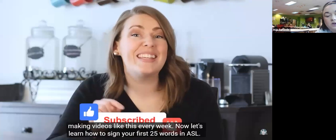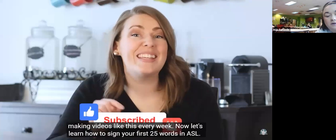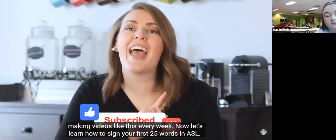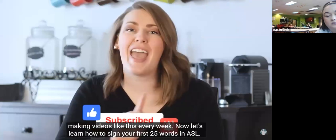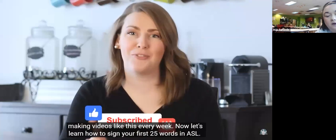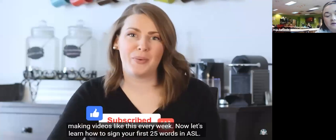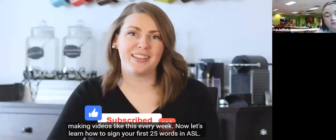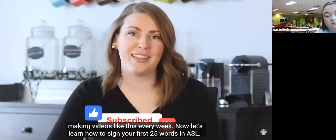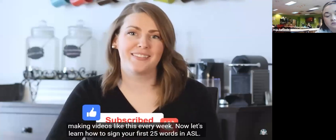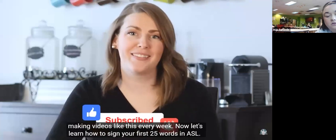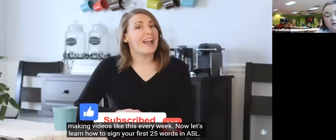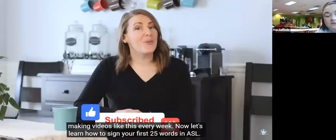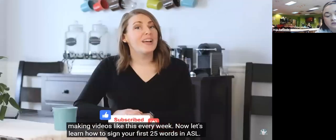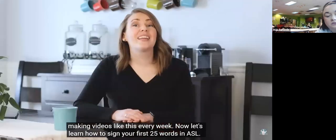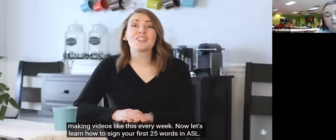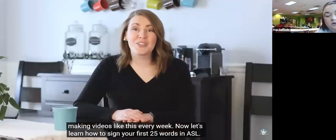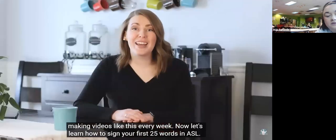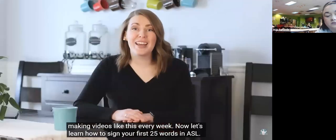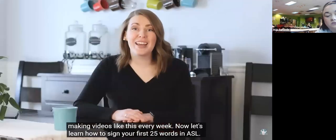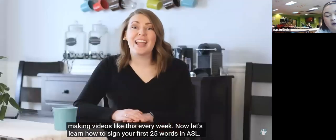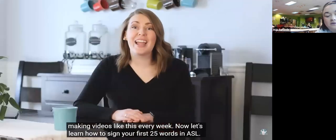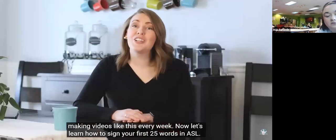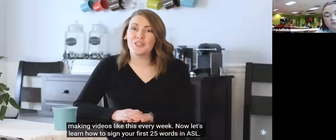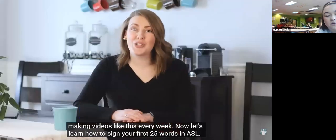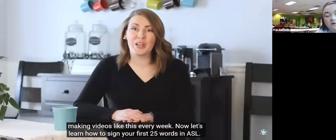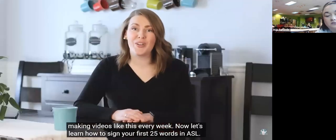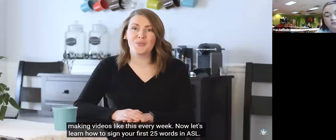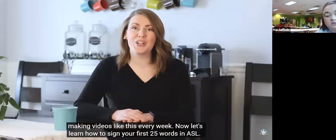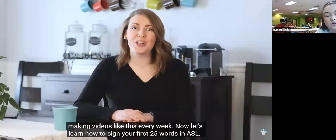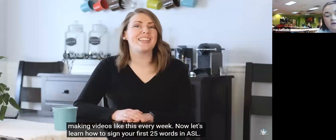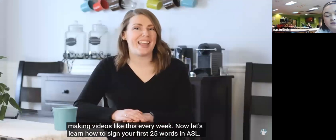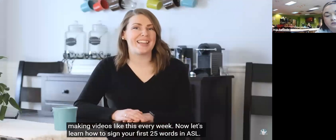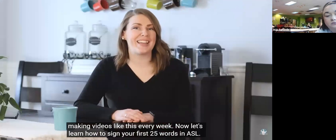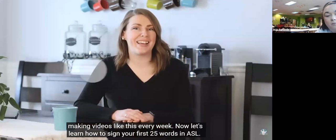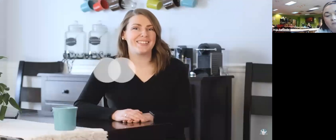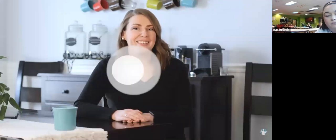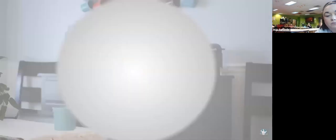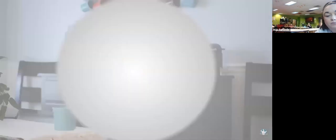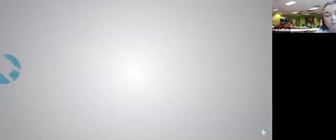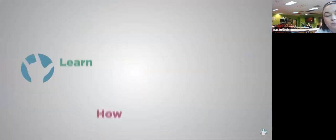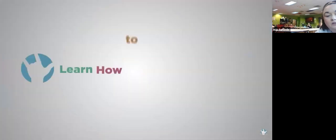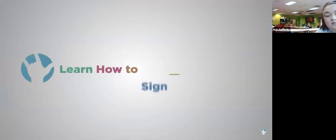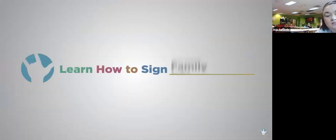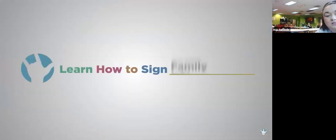like this every week now let's learn how to sign your first 25 words in asl